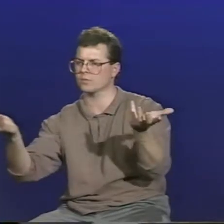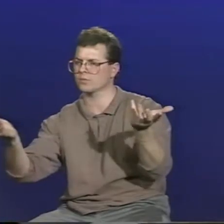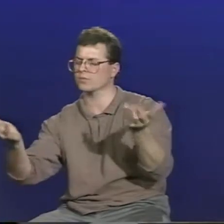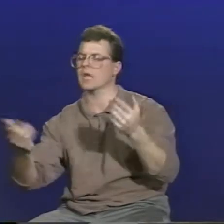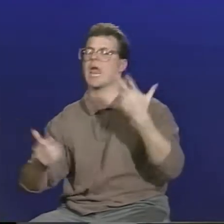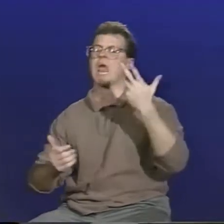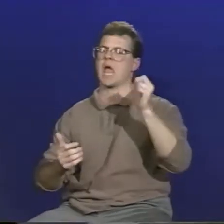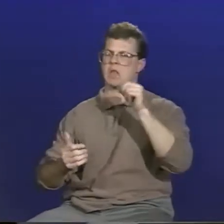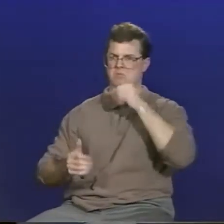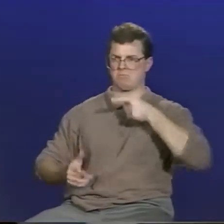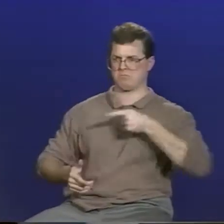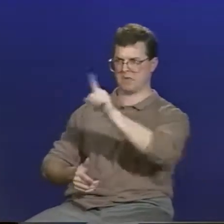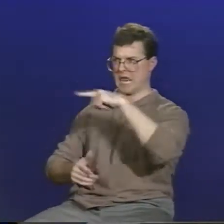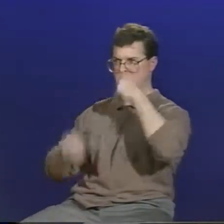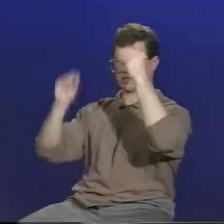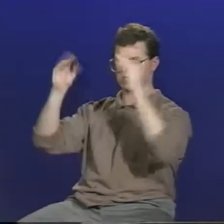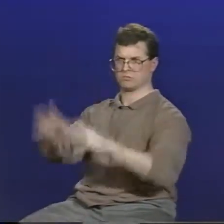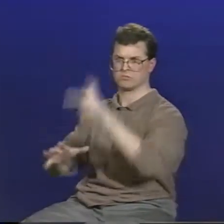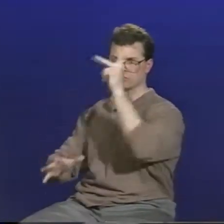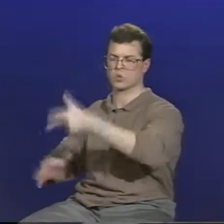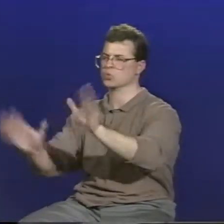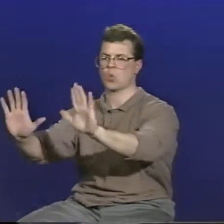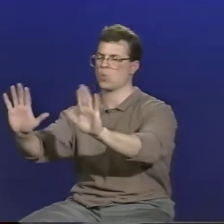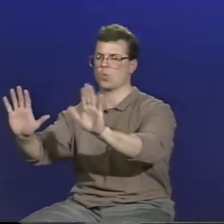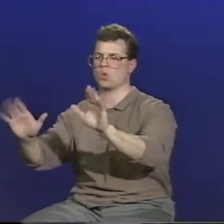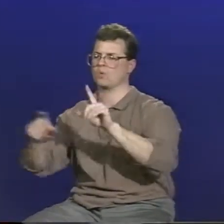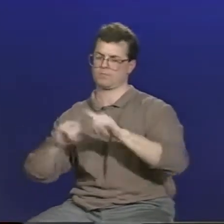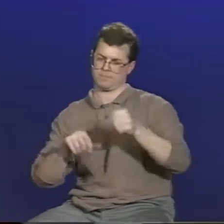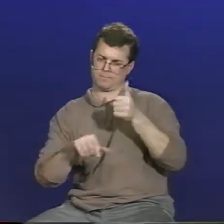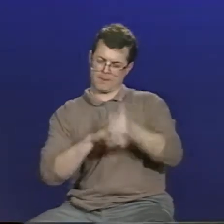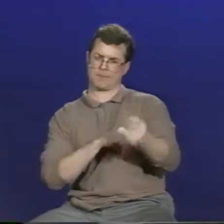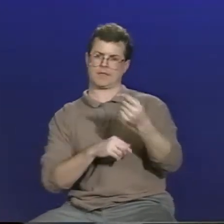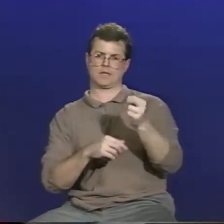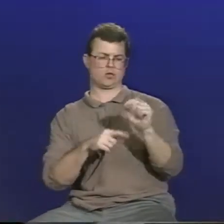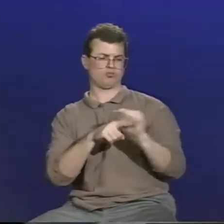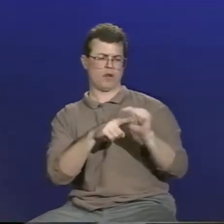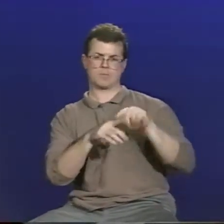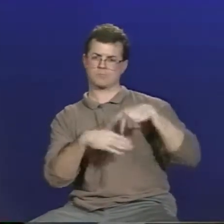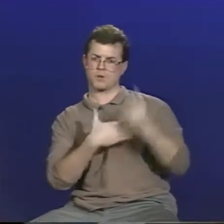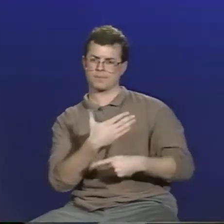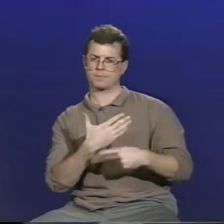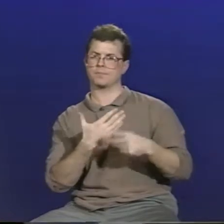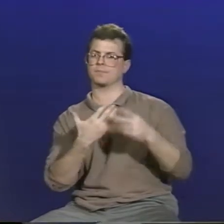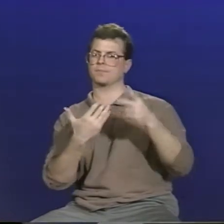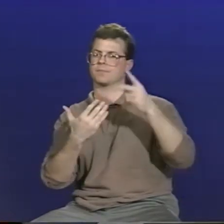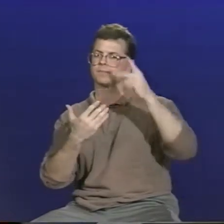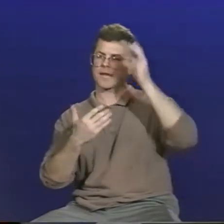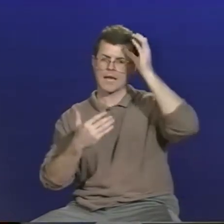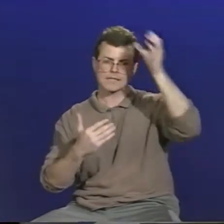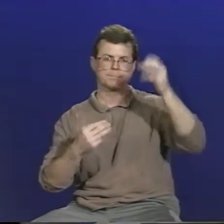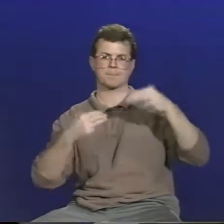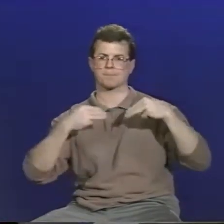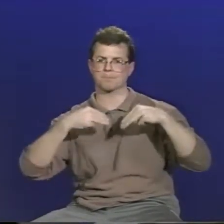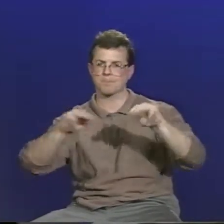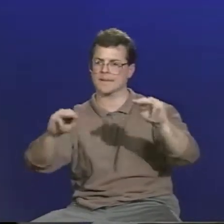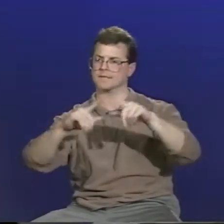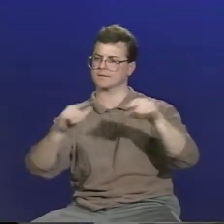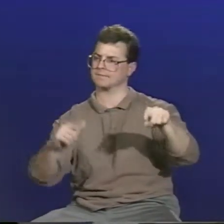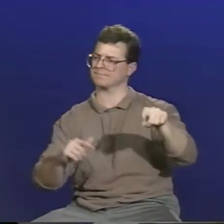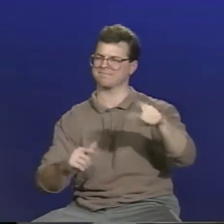Where are teachers of the deaf and deaf students? And he was not there to fault them as teachers, but